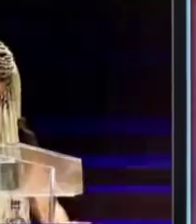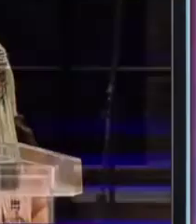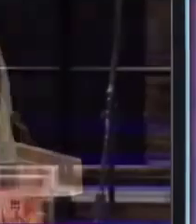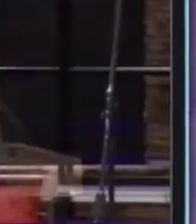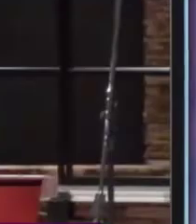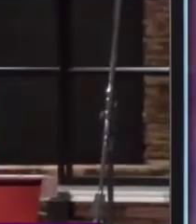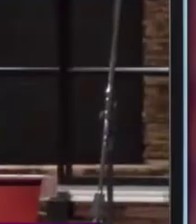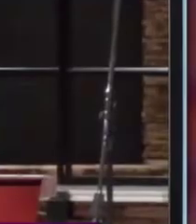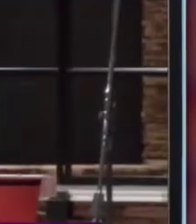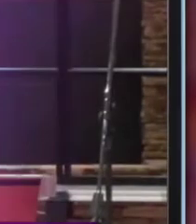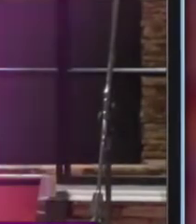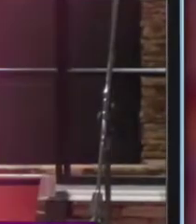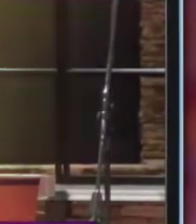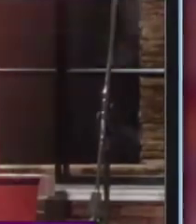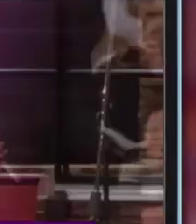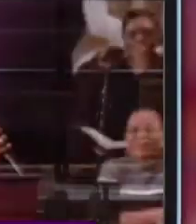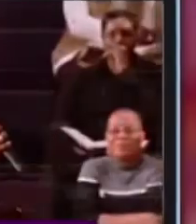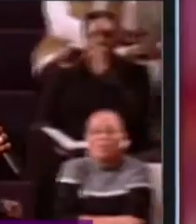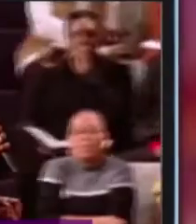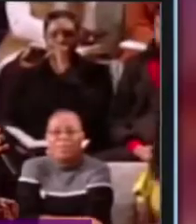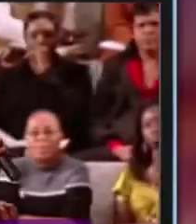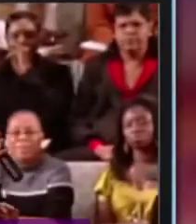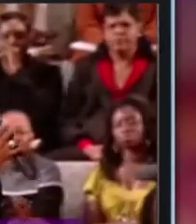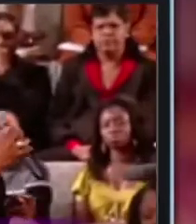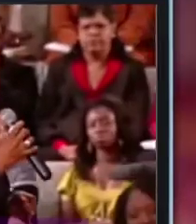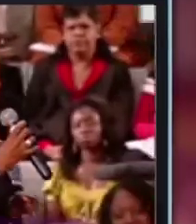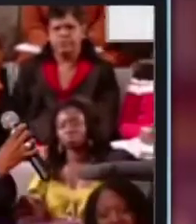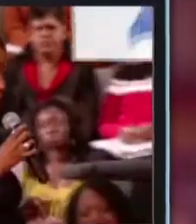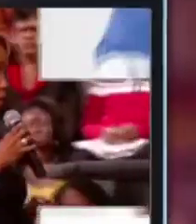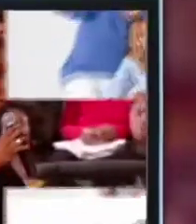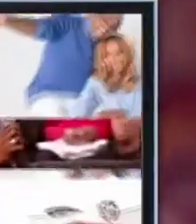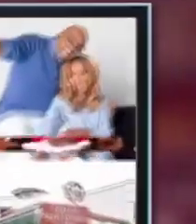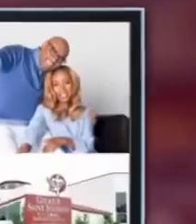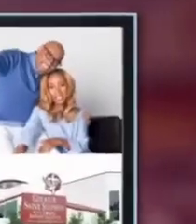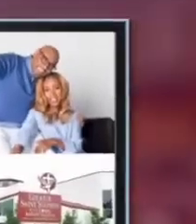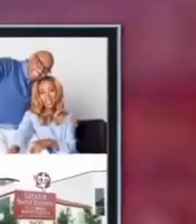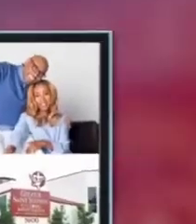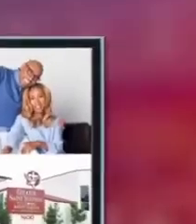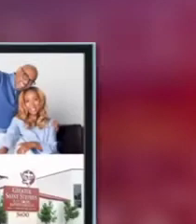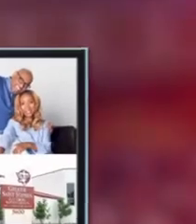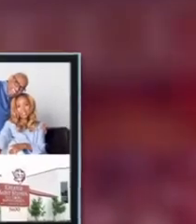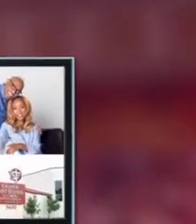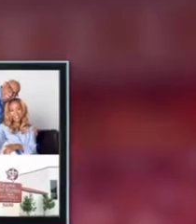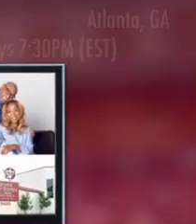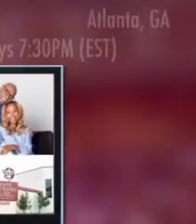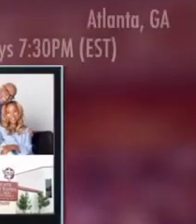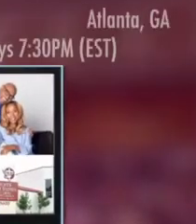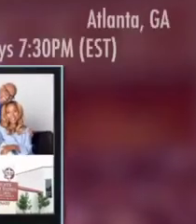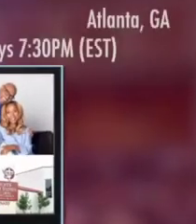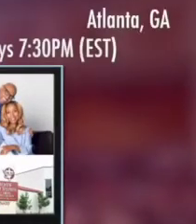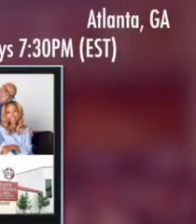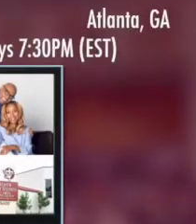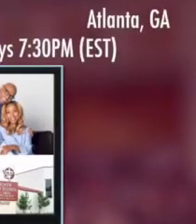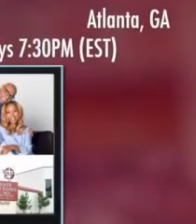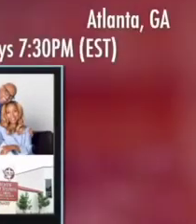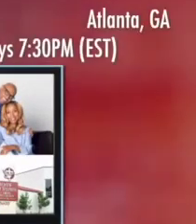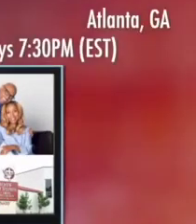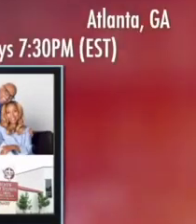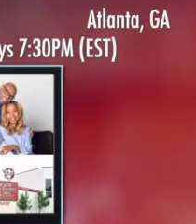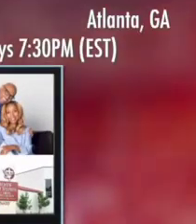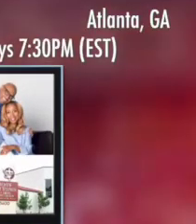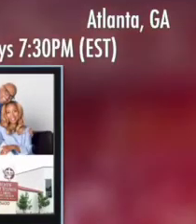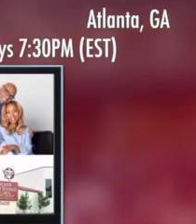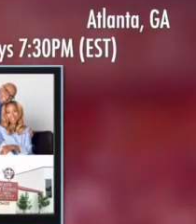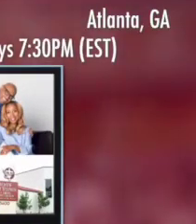Robinson, Overseers Bishop Paul S. and Dr. B. Morton from Changing a Generation invite you to worship with us in person